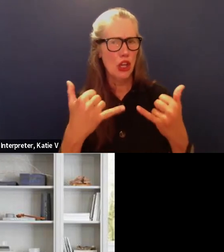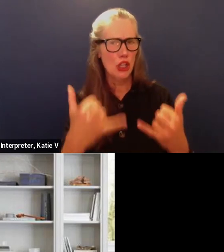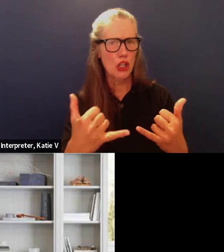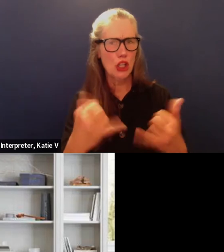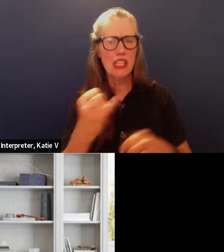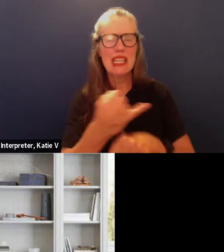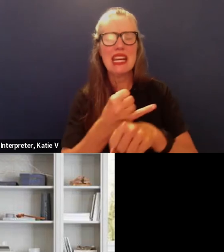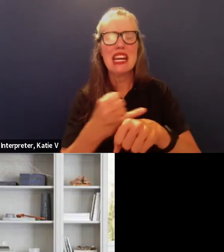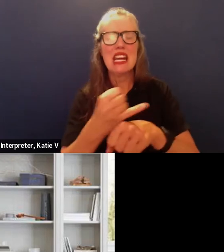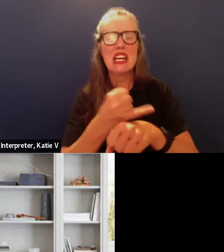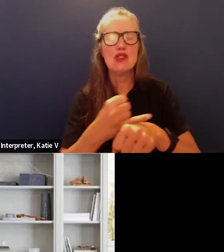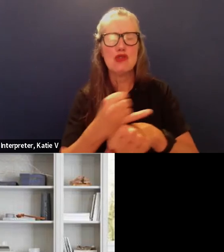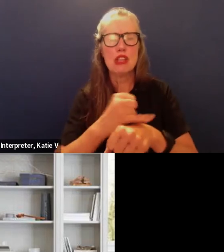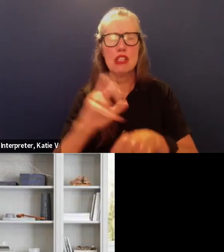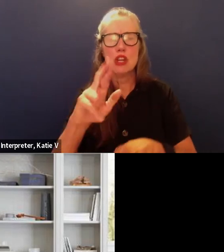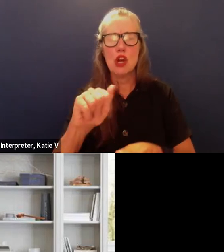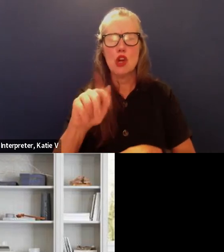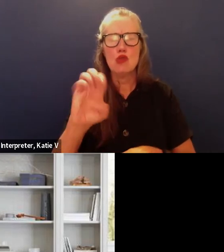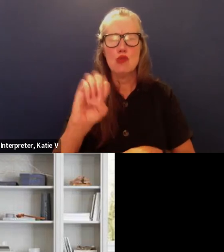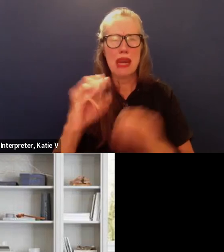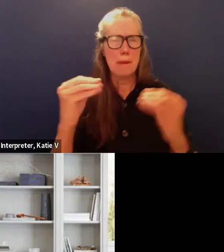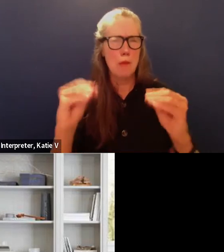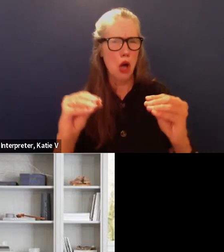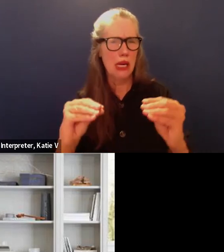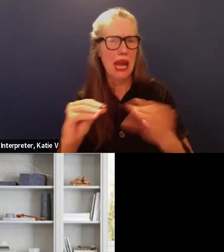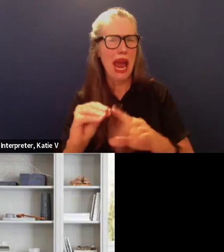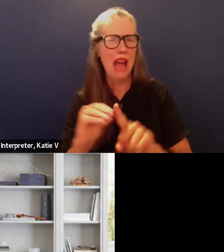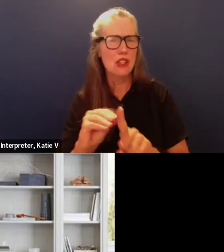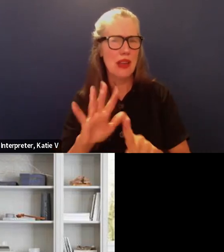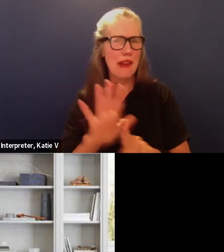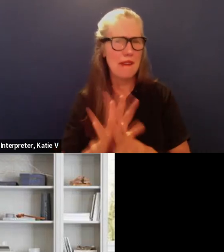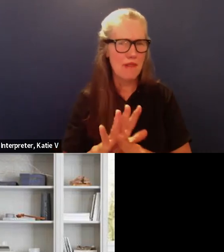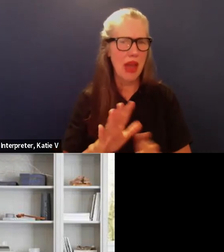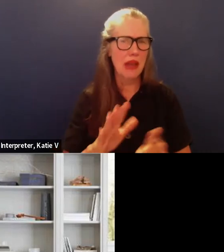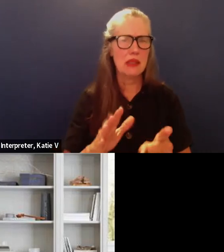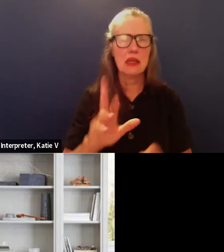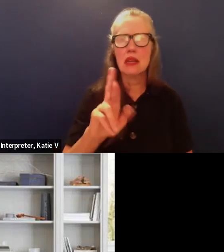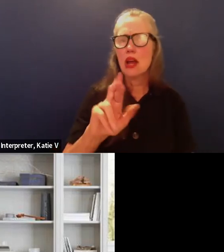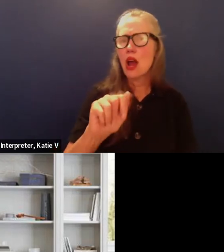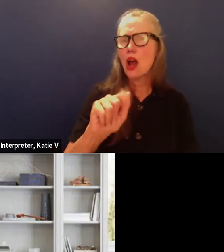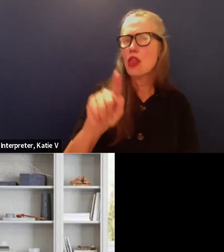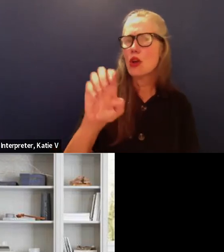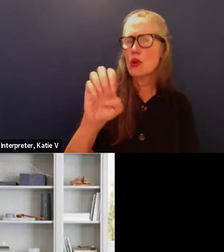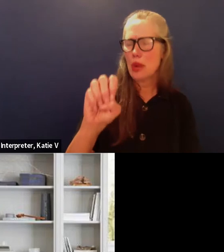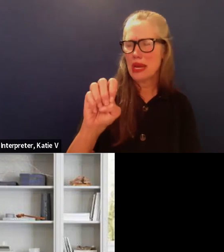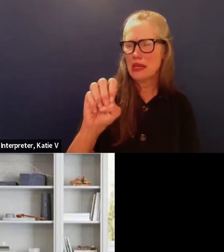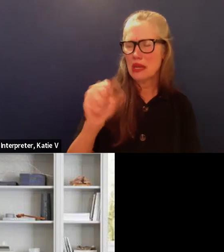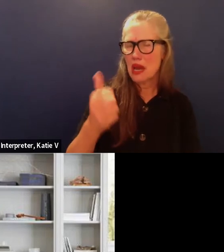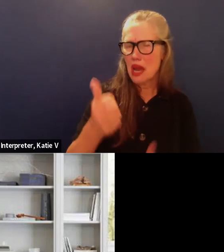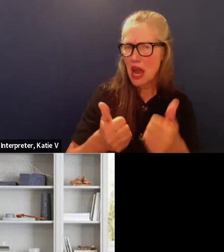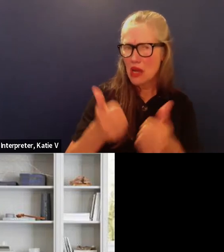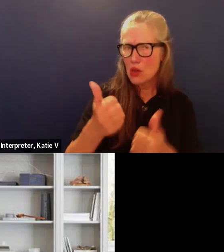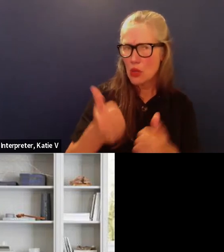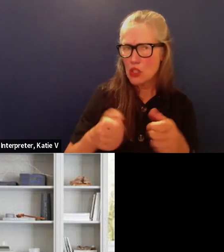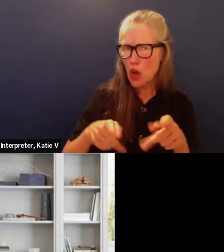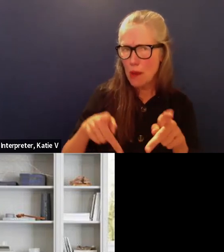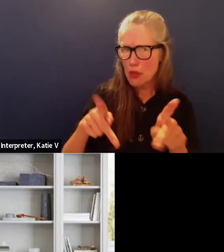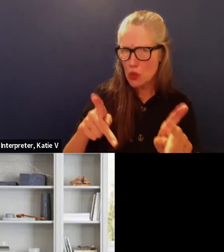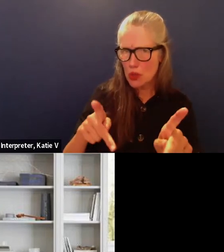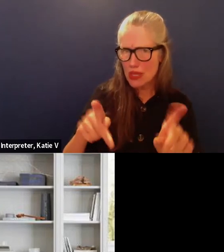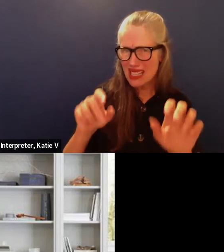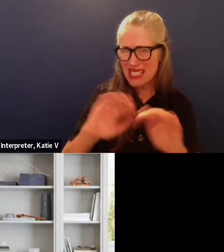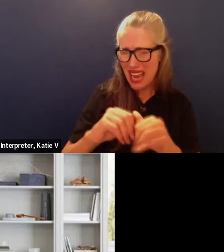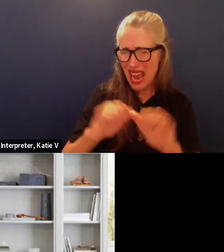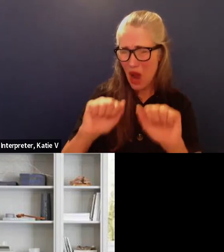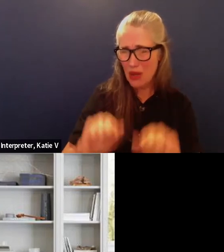rate market impact the rates and also what opportunities are there to save taxpayers money